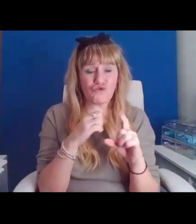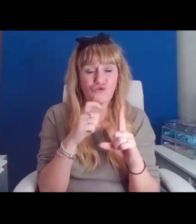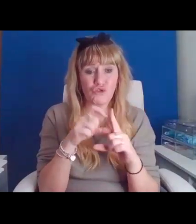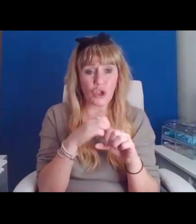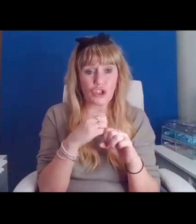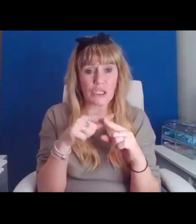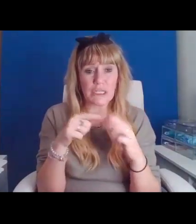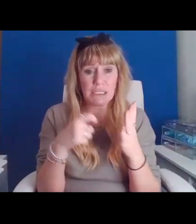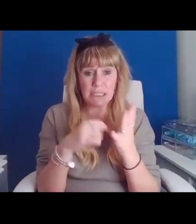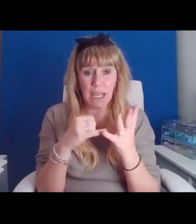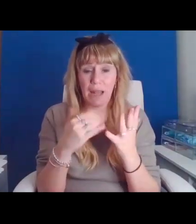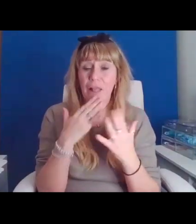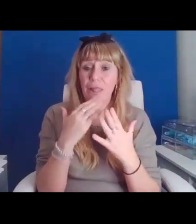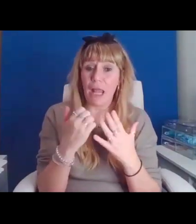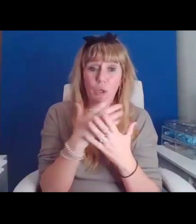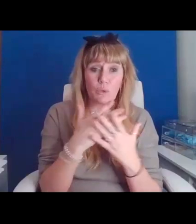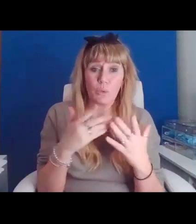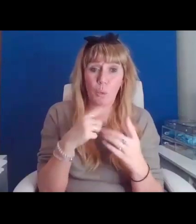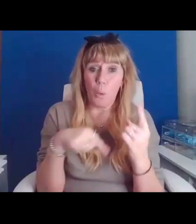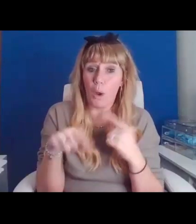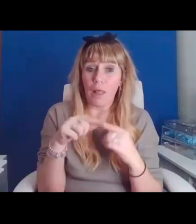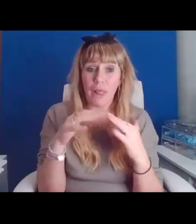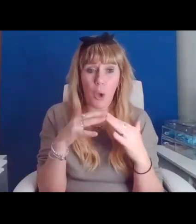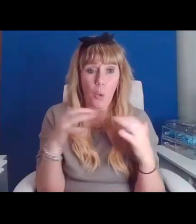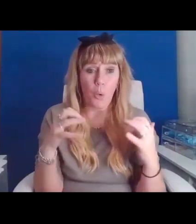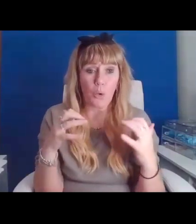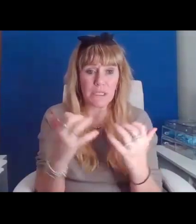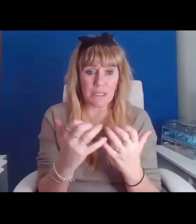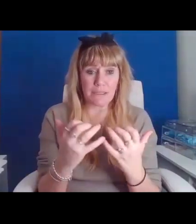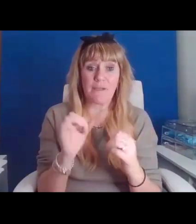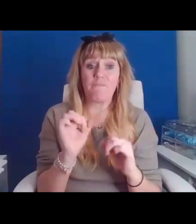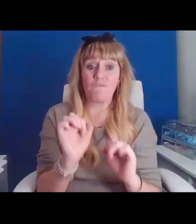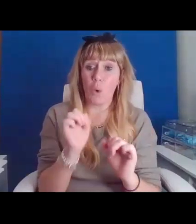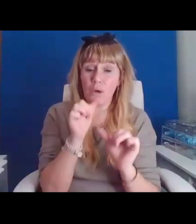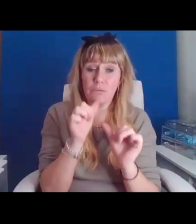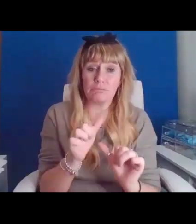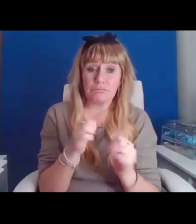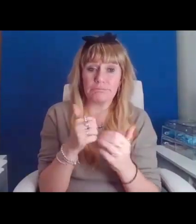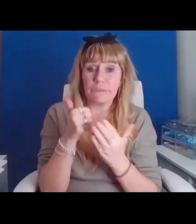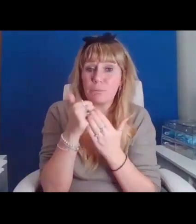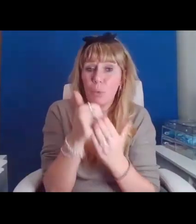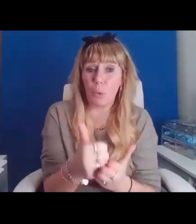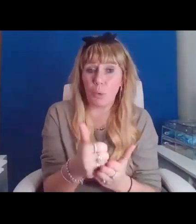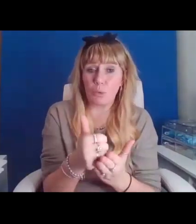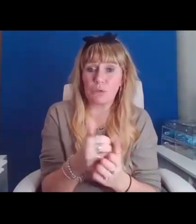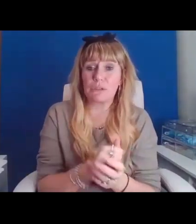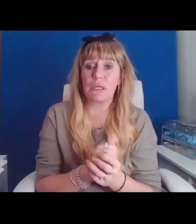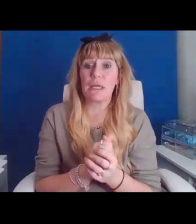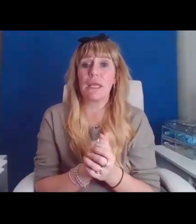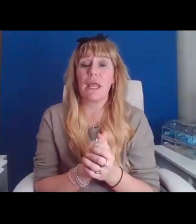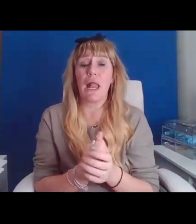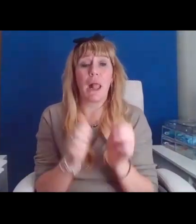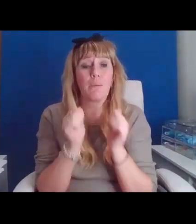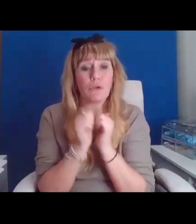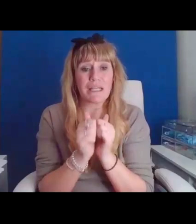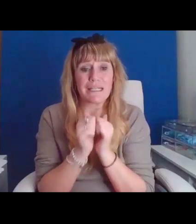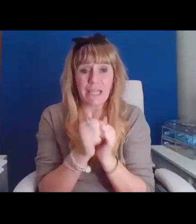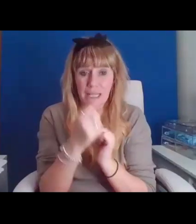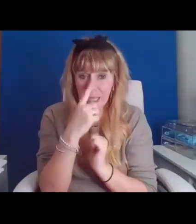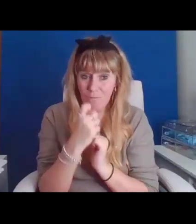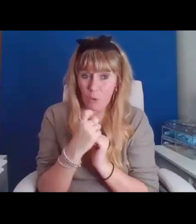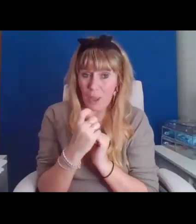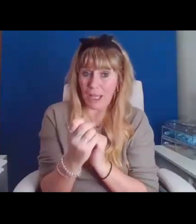our audience for your support. It would be much appreciated if you could also complete the very short feedback